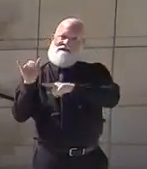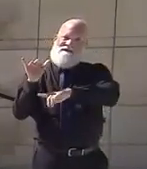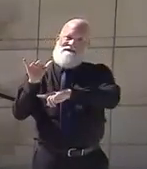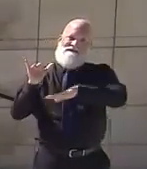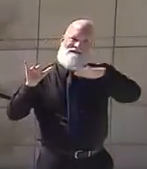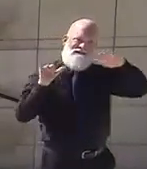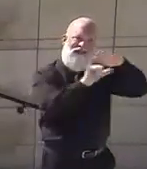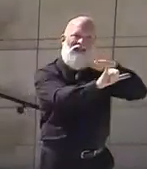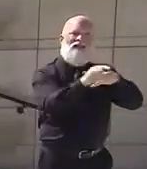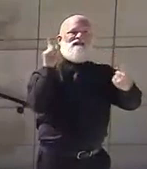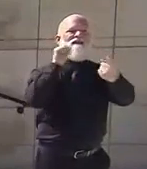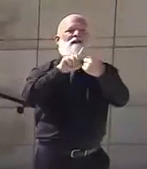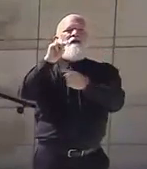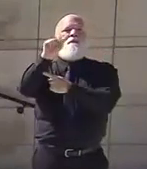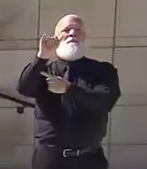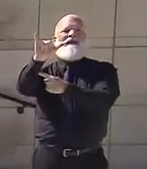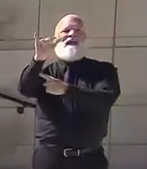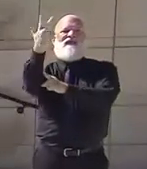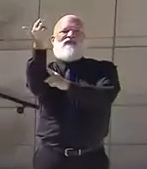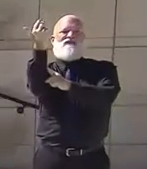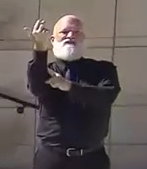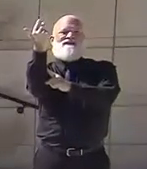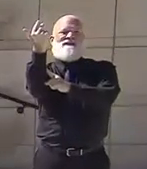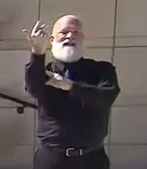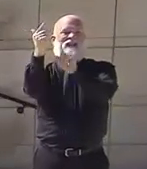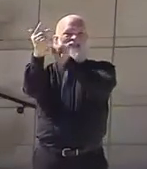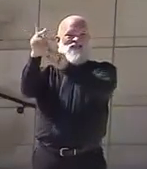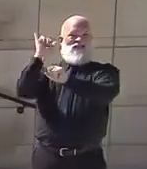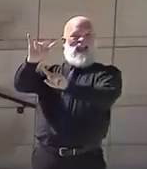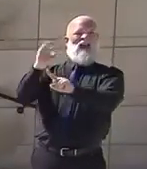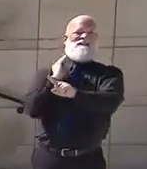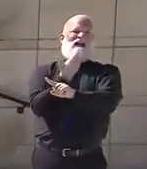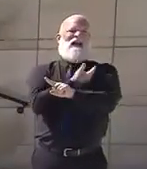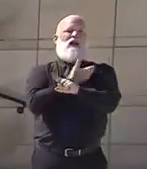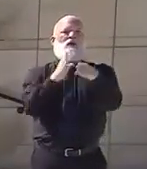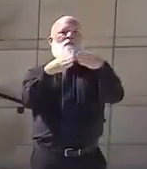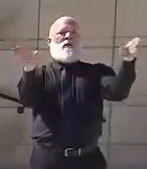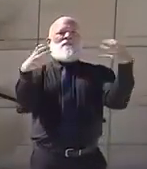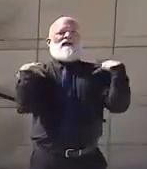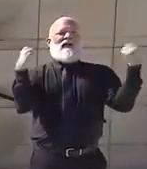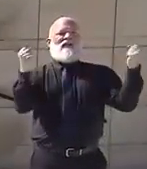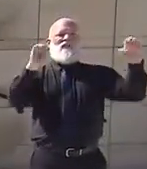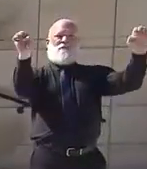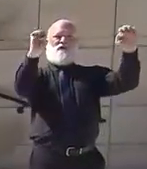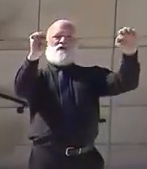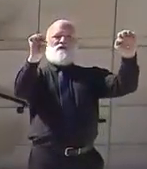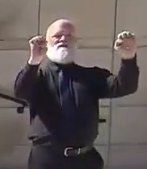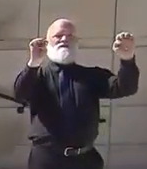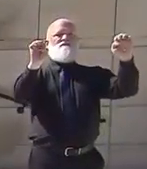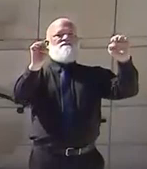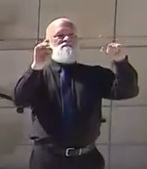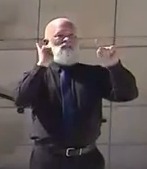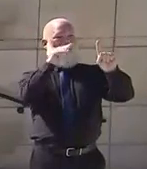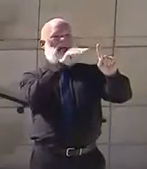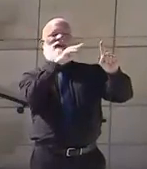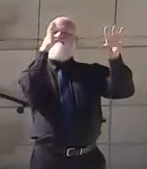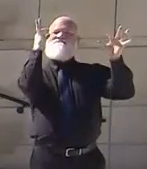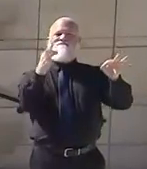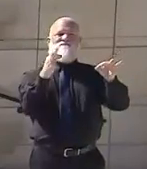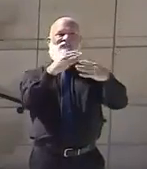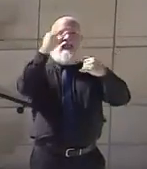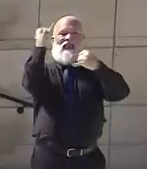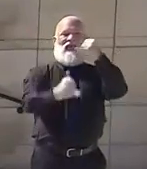emergency expires. Given the heightened risk of adverse consequences from your exposure to coronavirus,